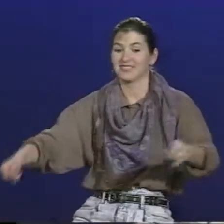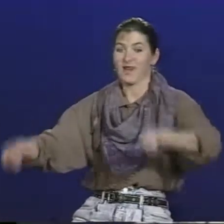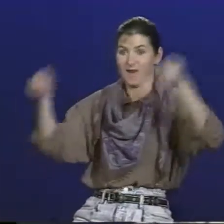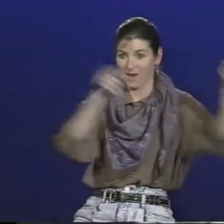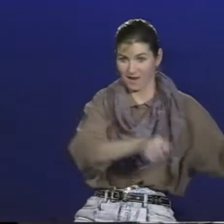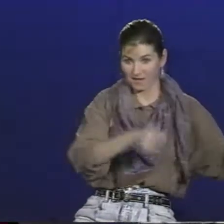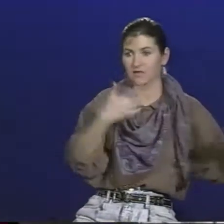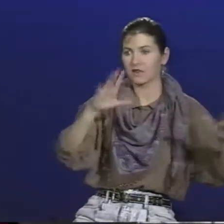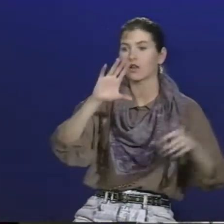fish.